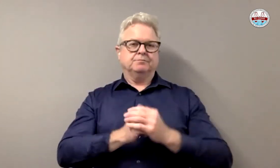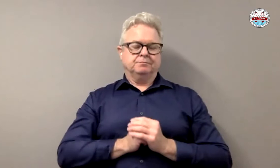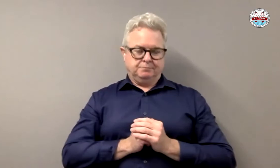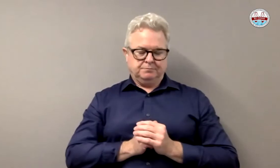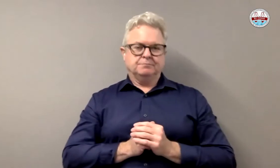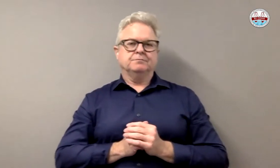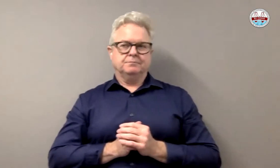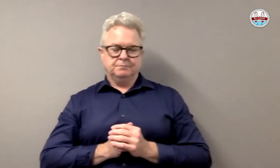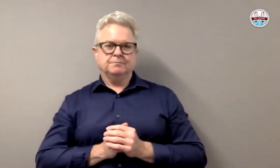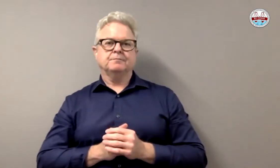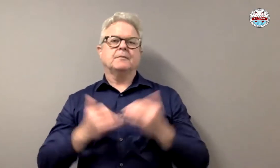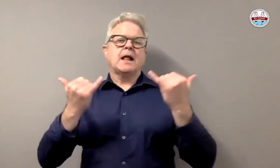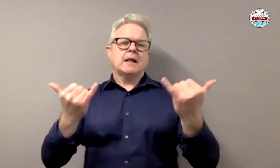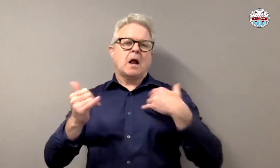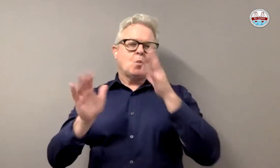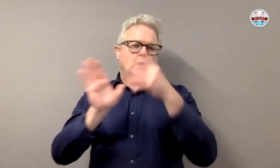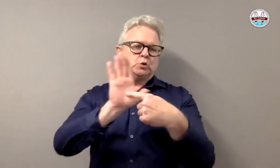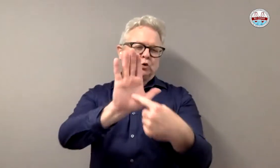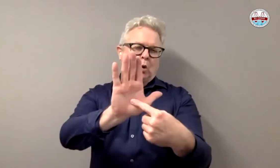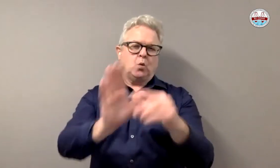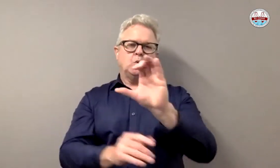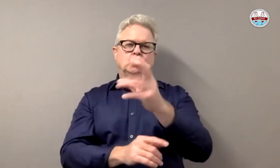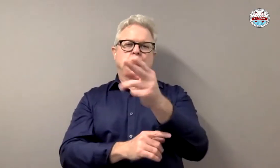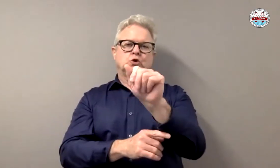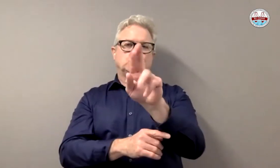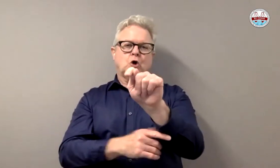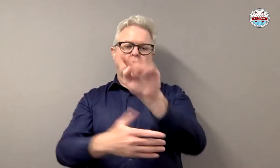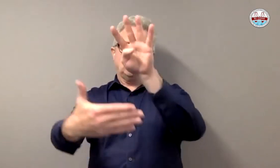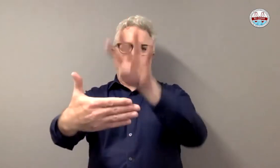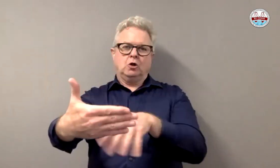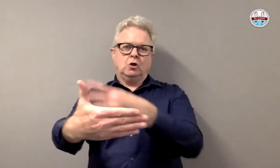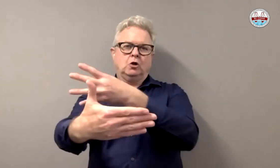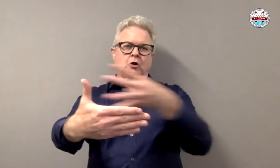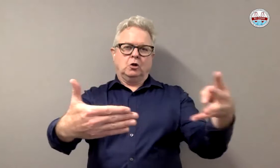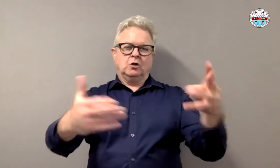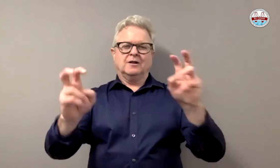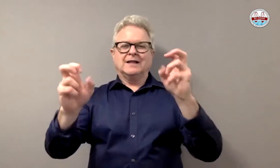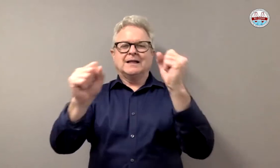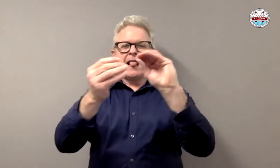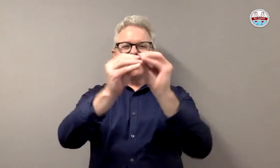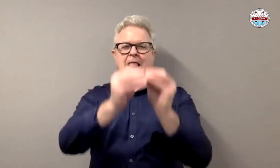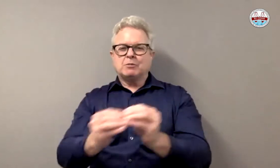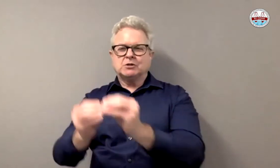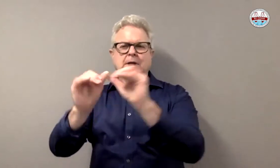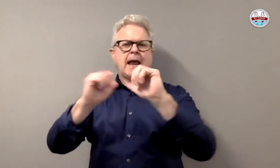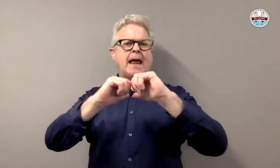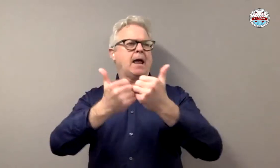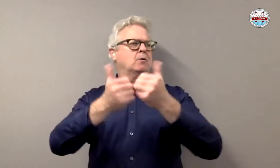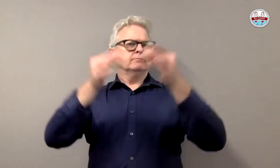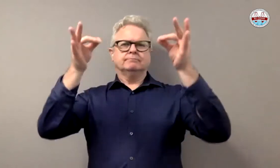county, I'm going to show you a chart that gives you an example of